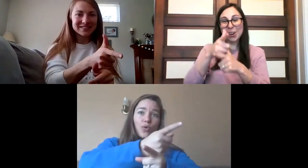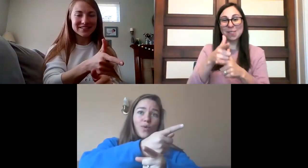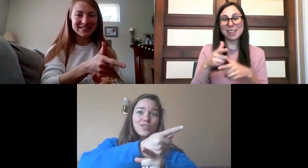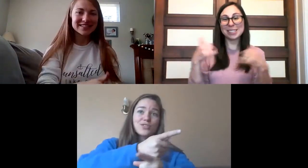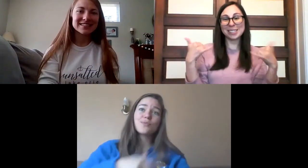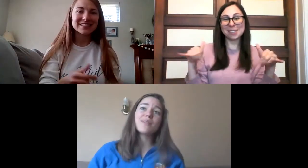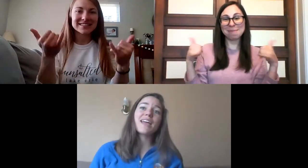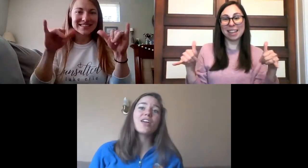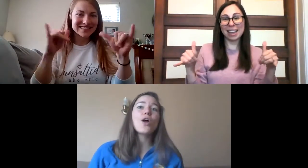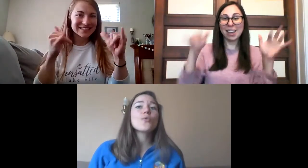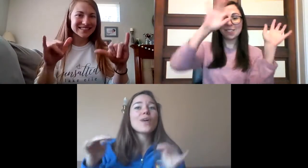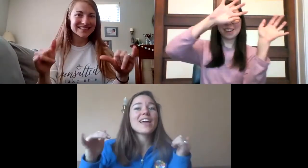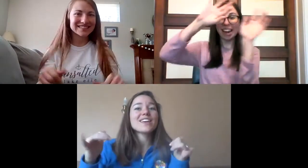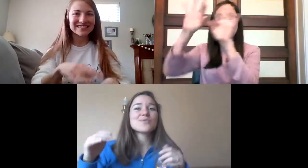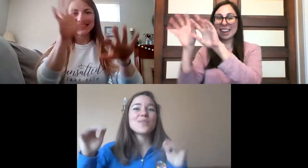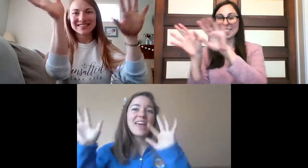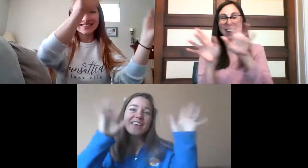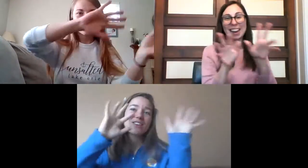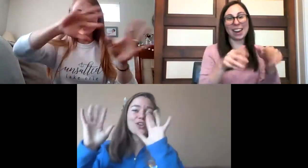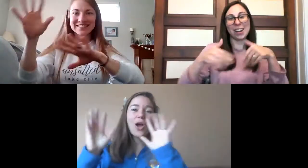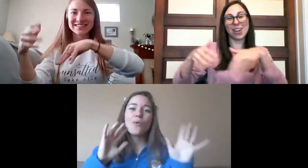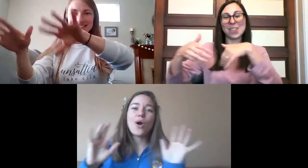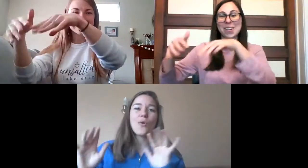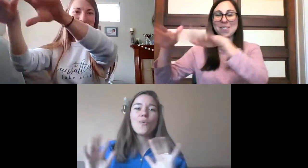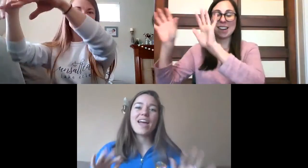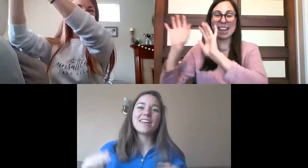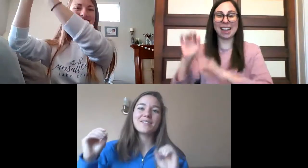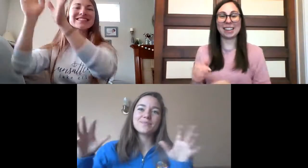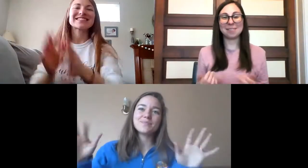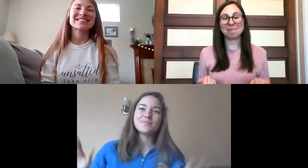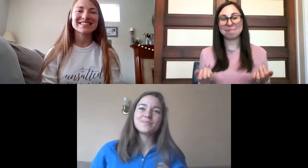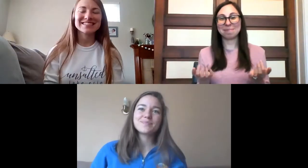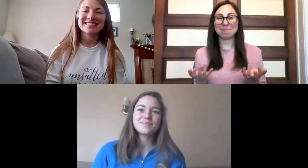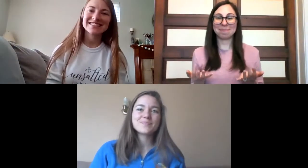wants to play rain rain go away